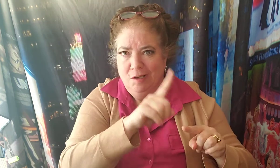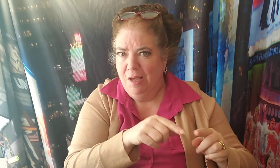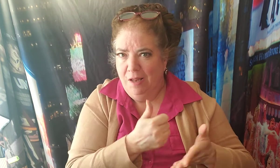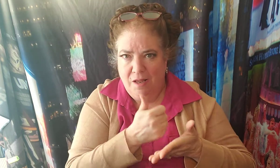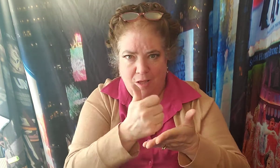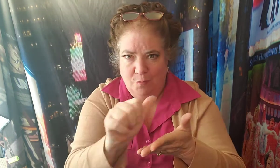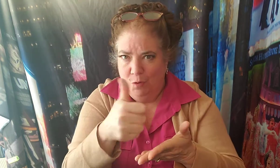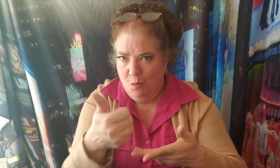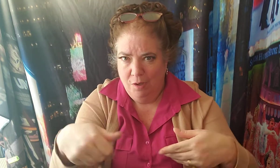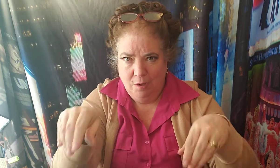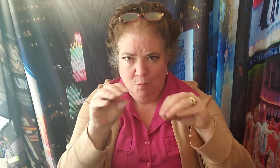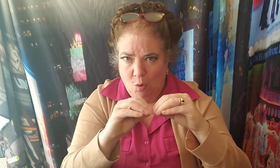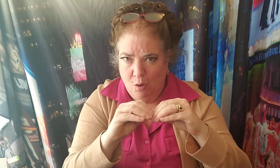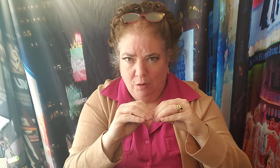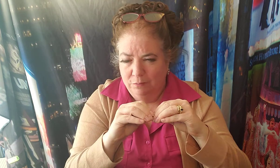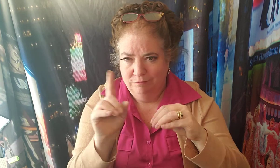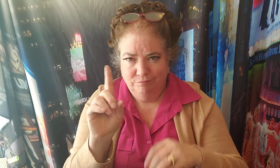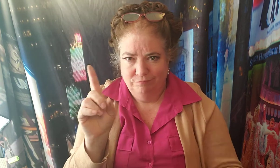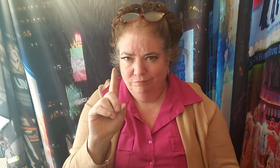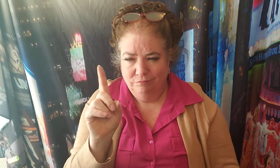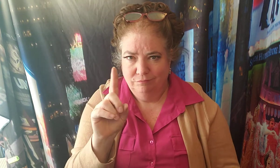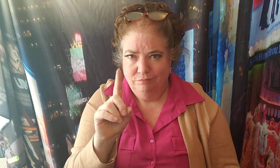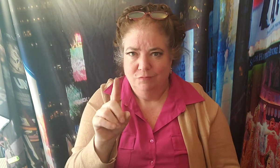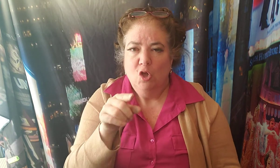Do what the buglers command